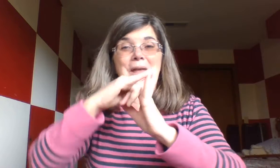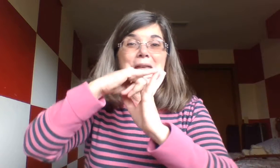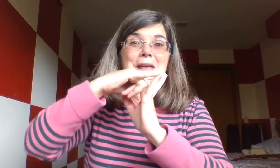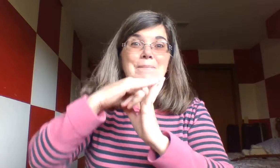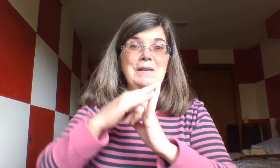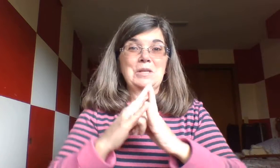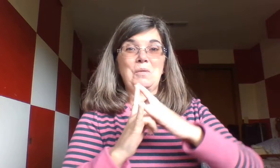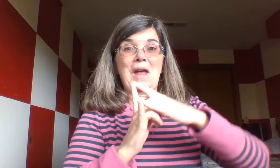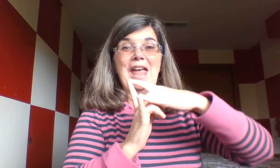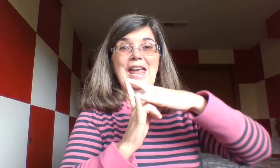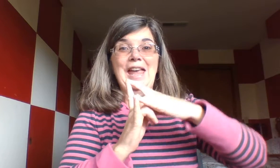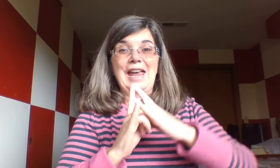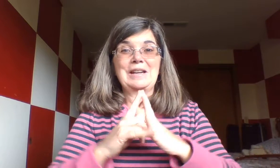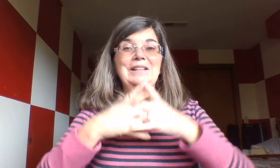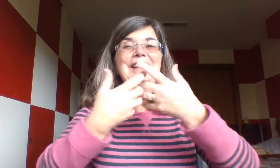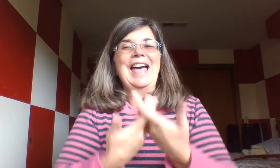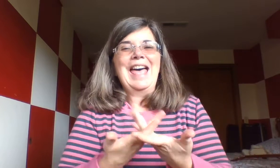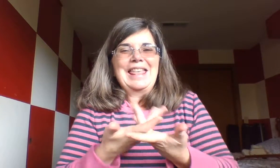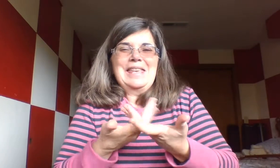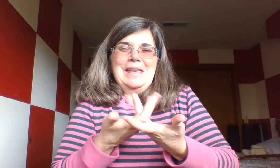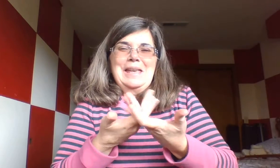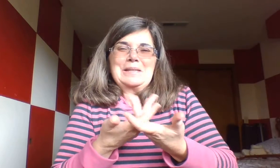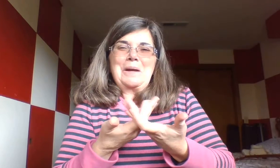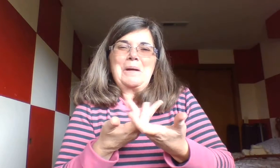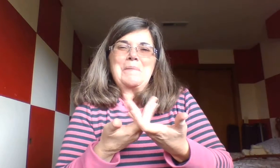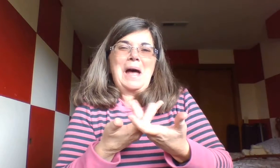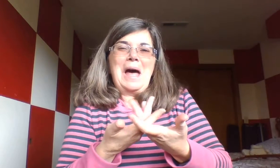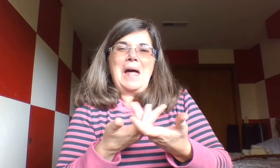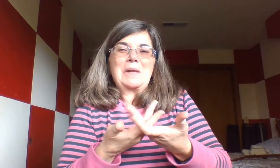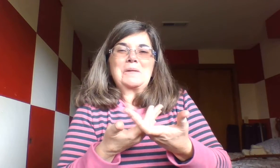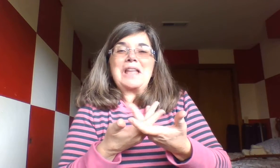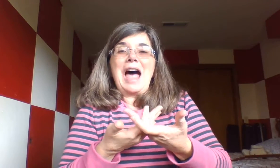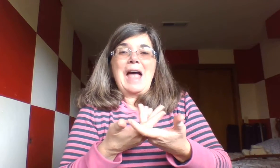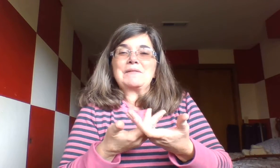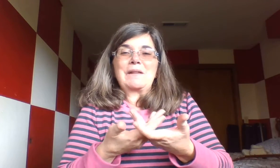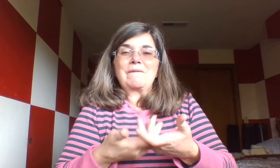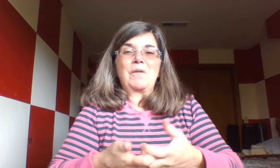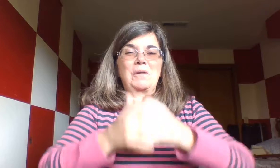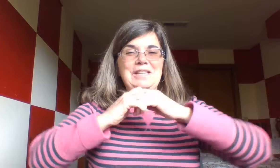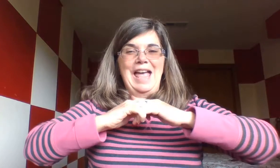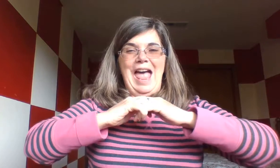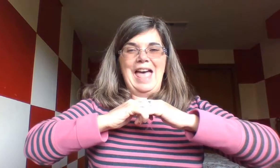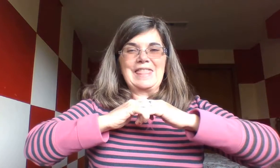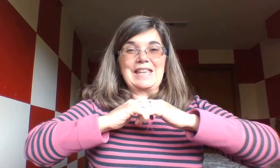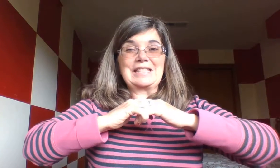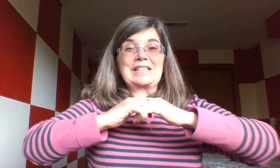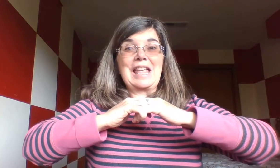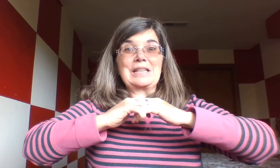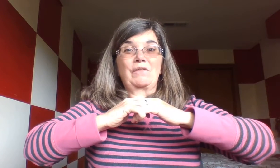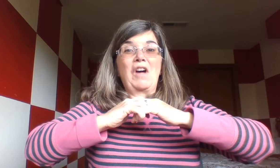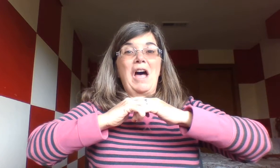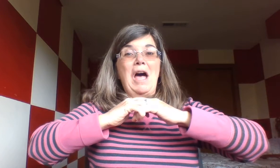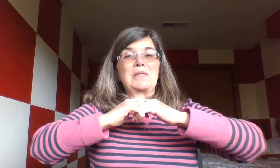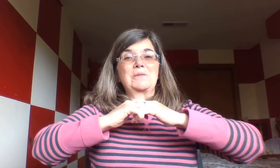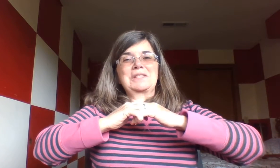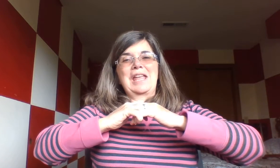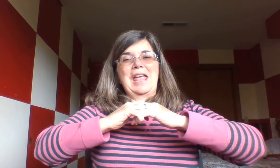Baby's Cradle. These are Mother's Knives and Forks, and this is Father's